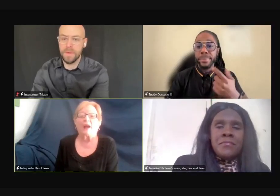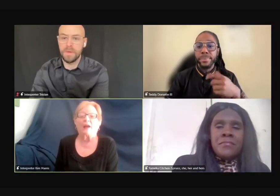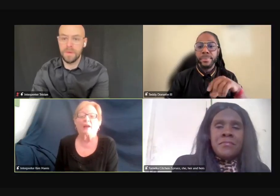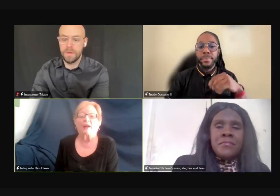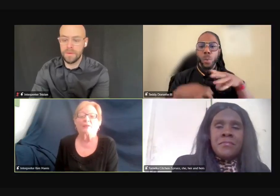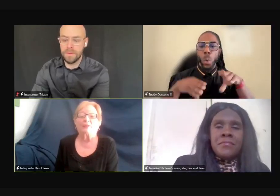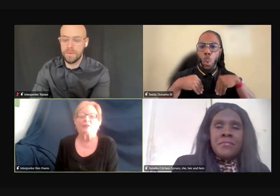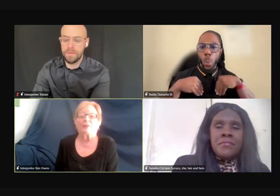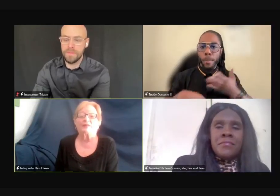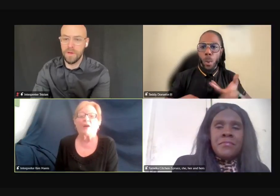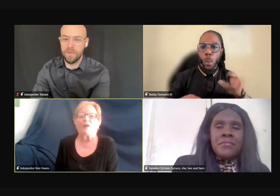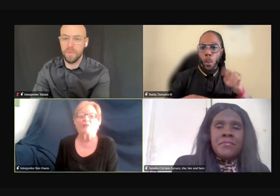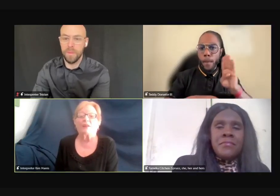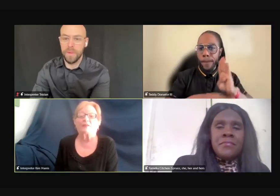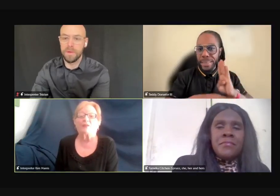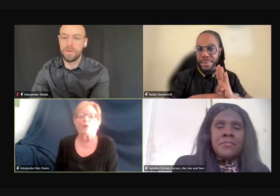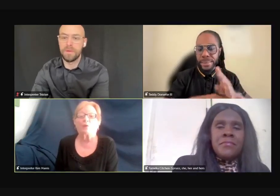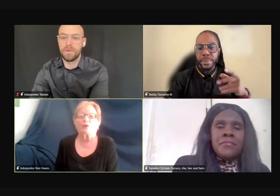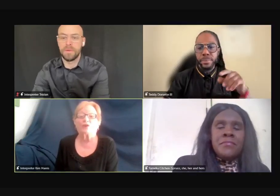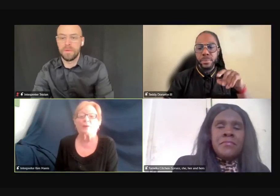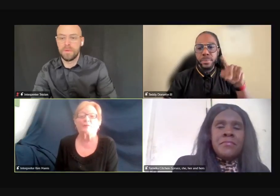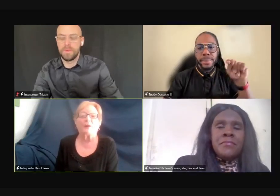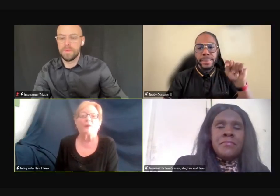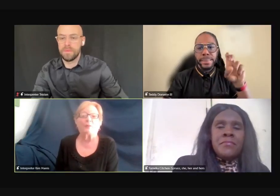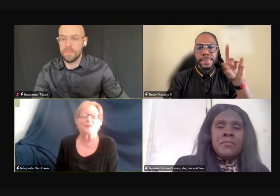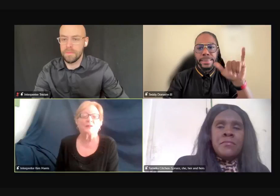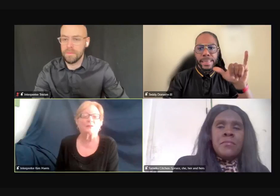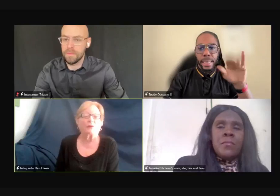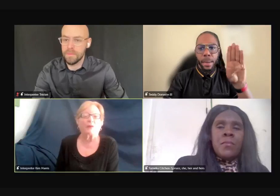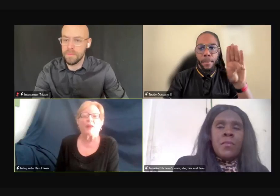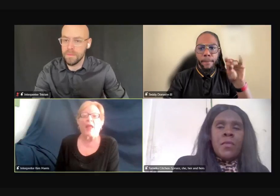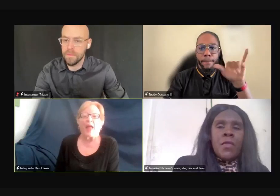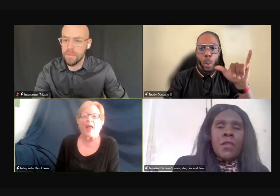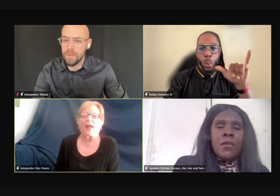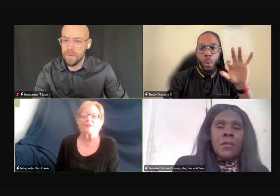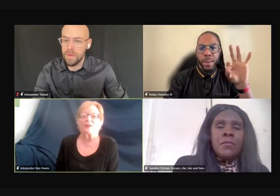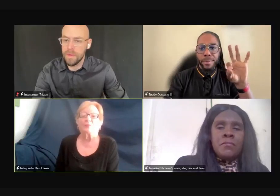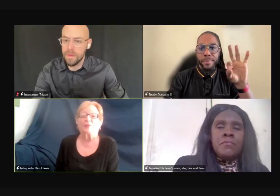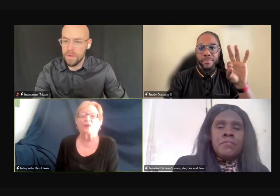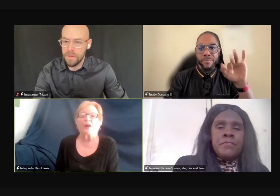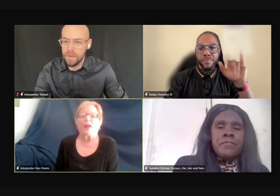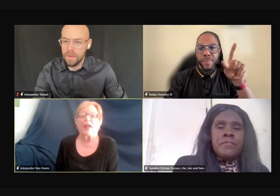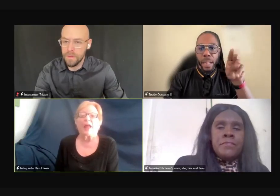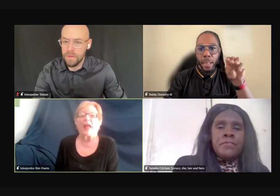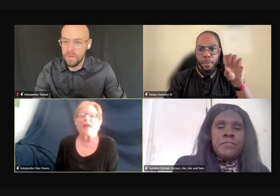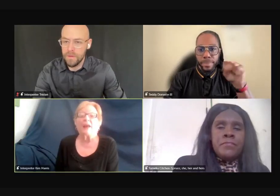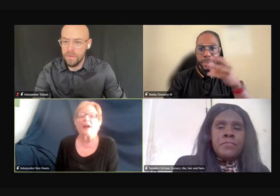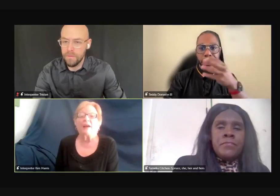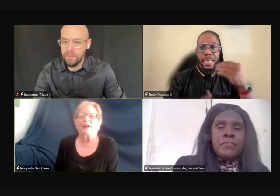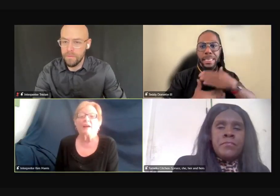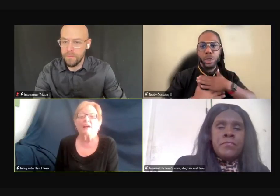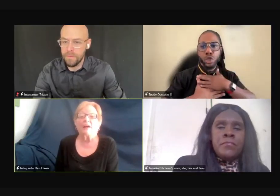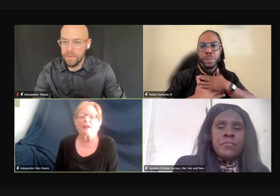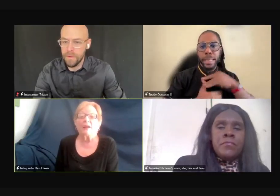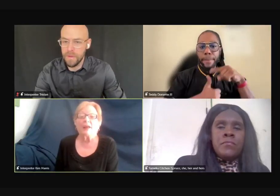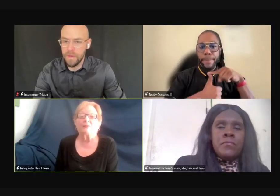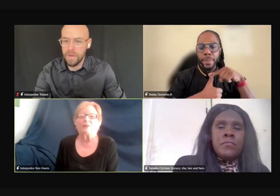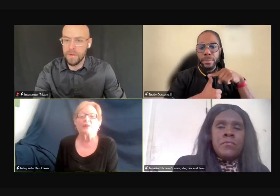with myself as an ownership, as my own business or as an entrepreneur. And